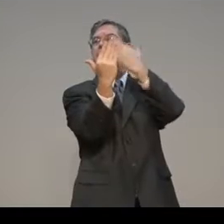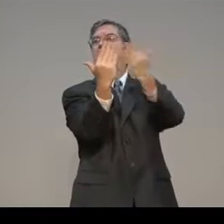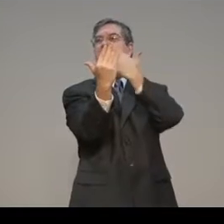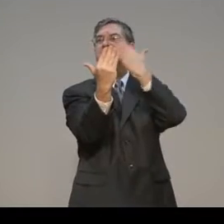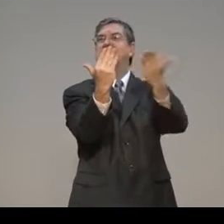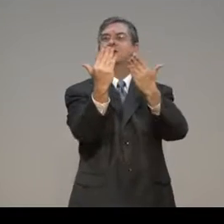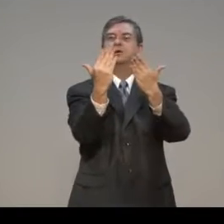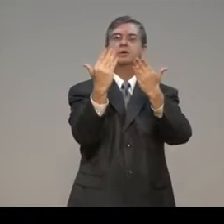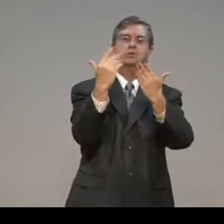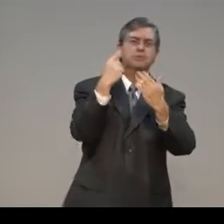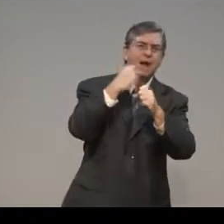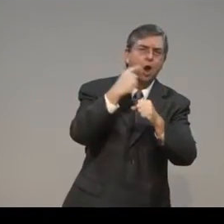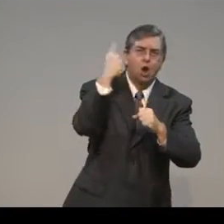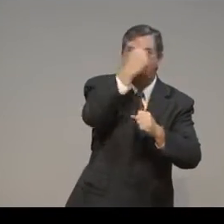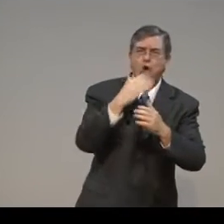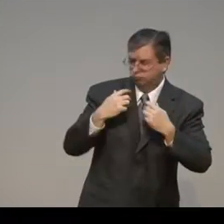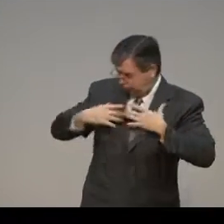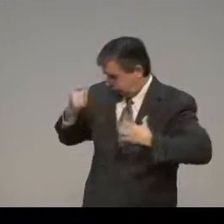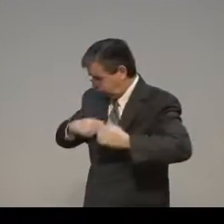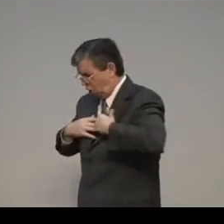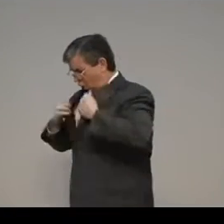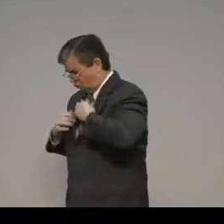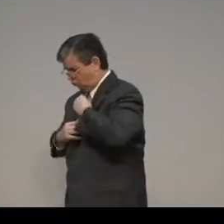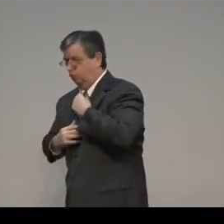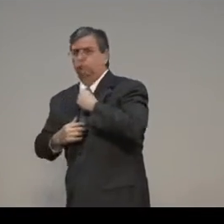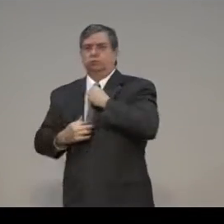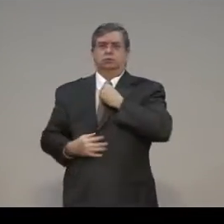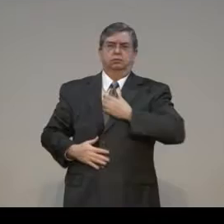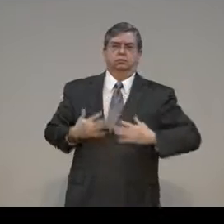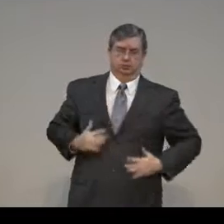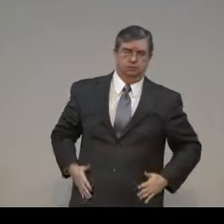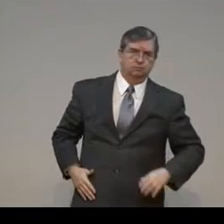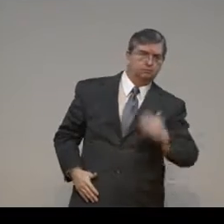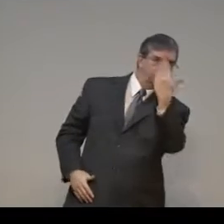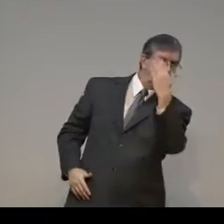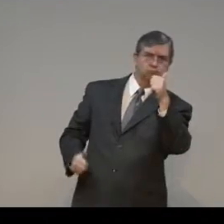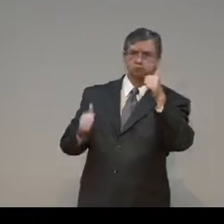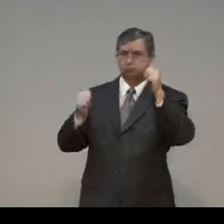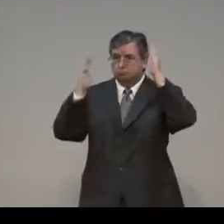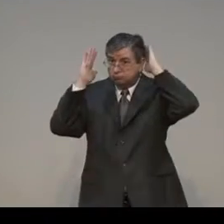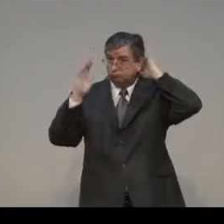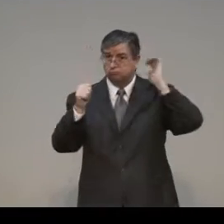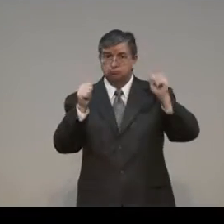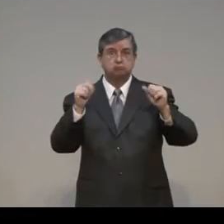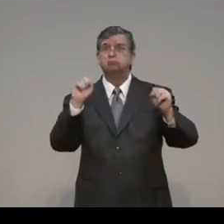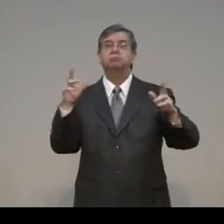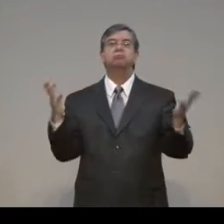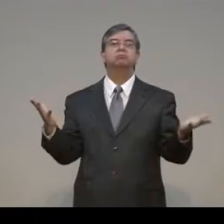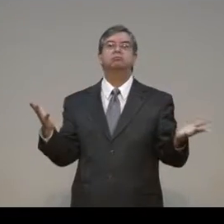It's a good reflection of what I want for myself when I go out amongst